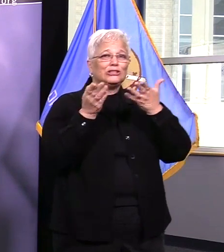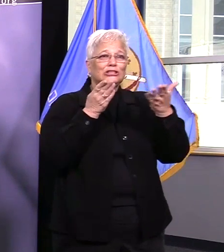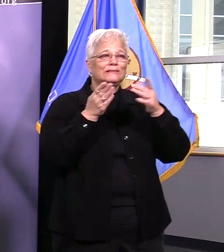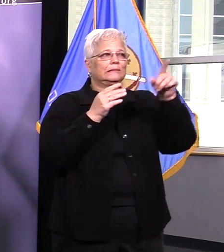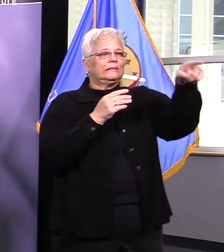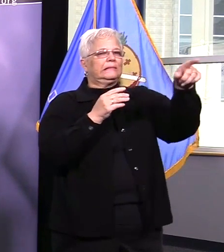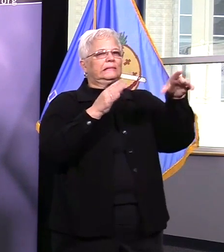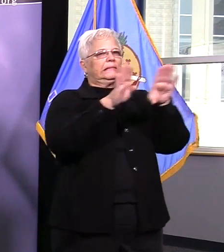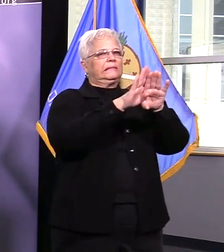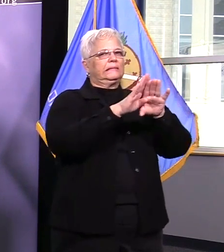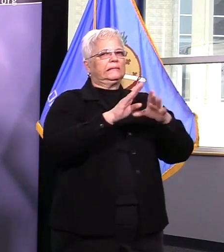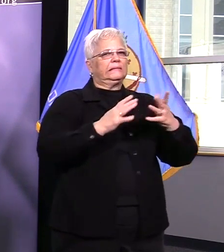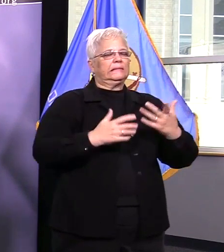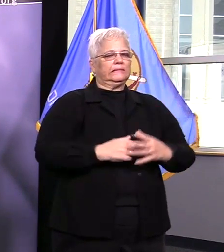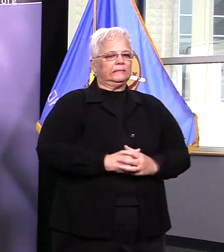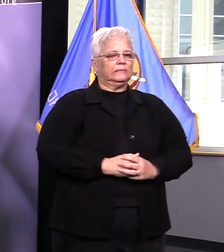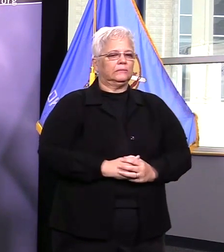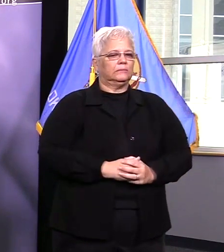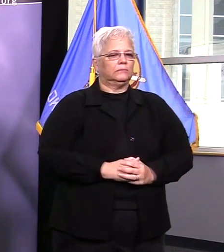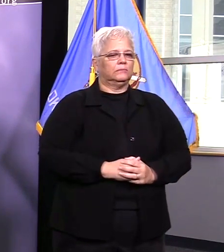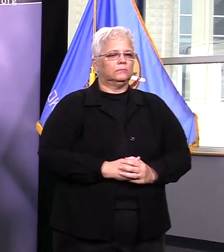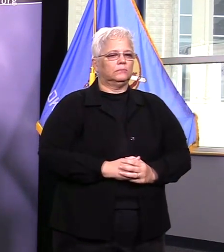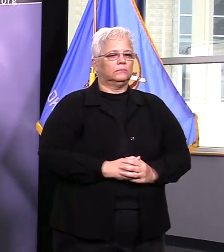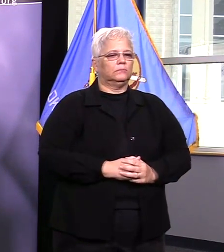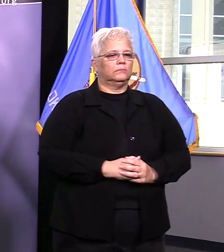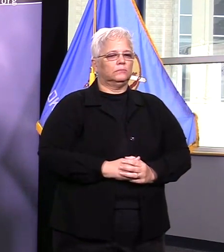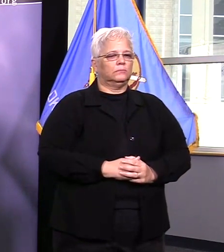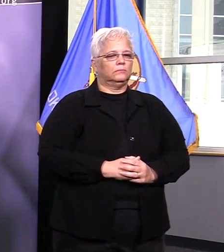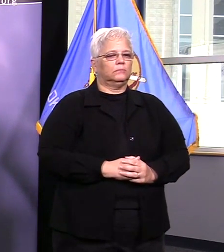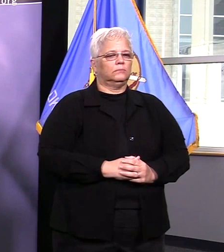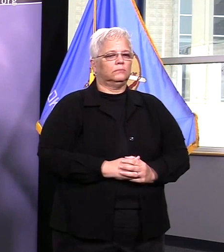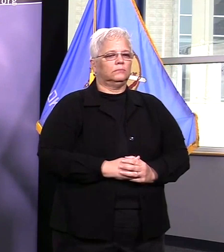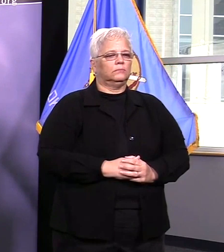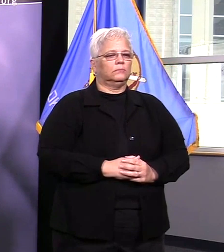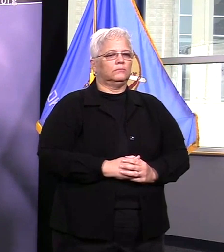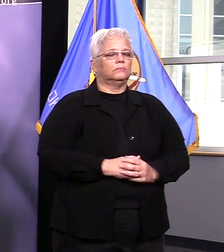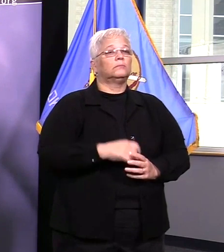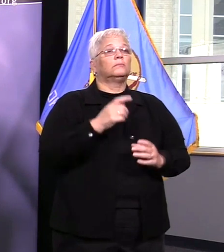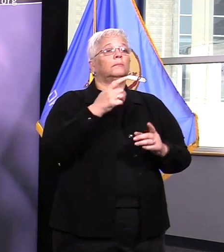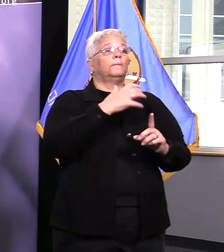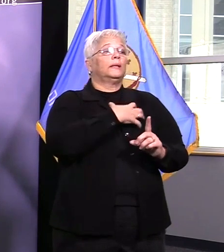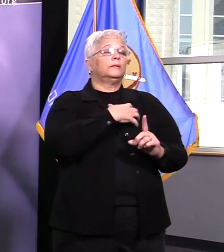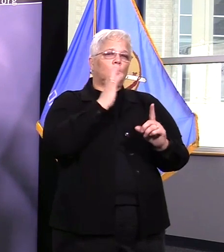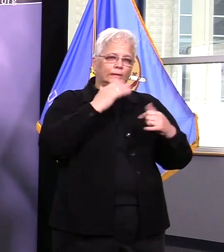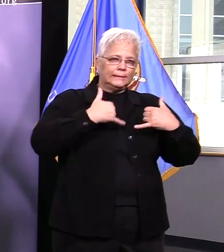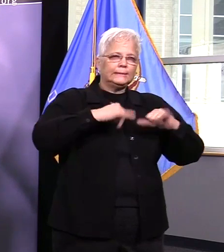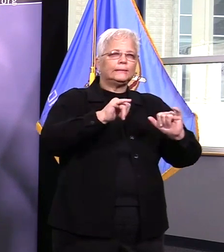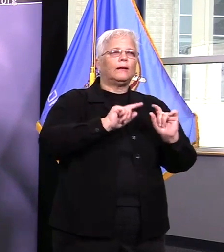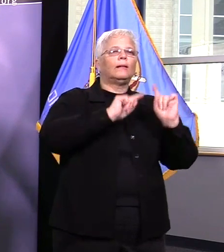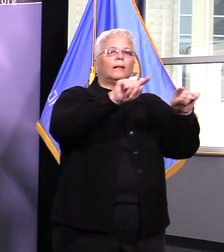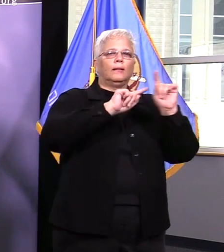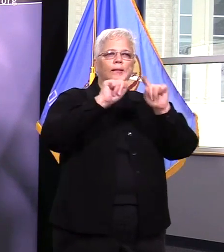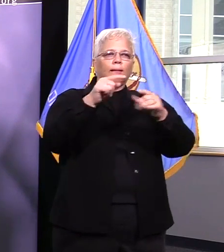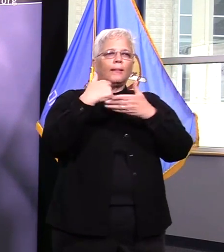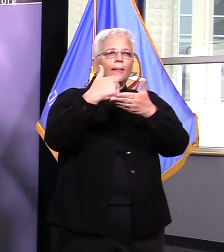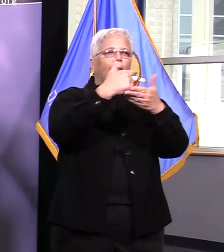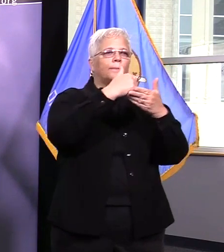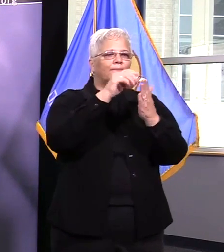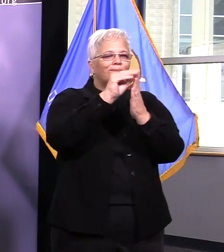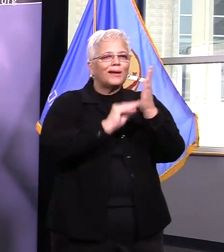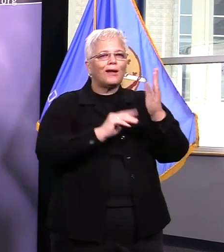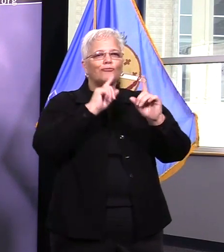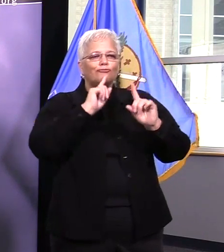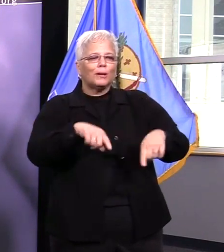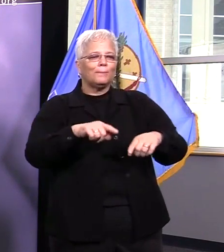forms once completed law enforcement will deliver the completed petitions and orders for emergency protective orders to the family safety